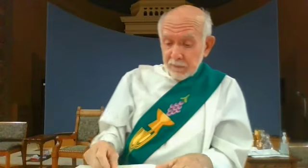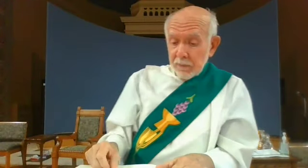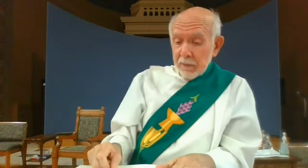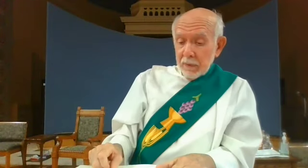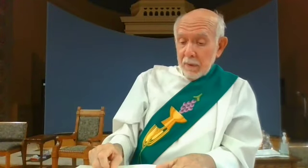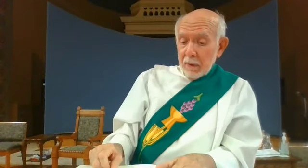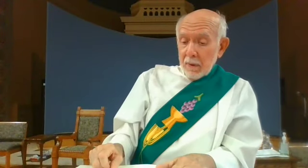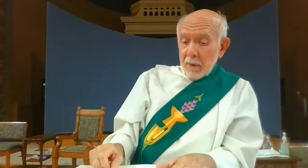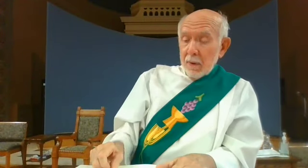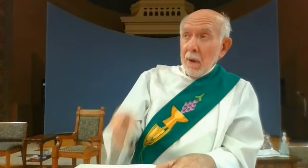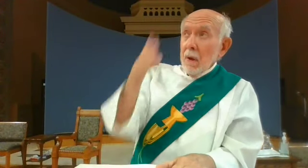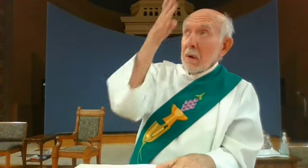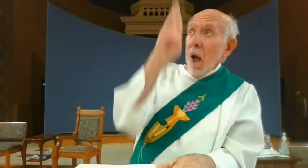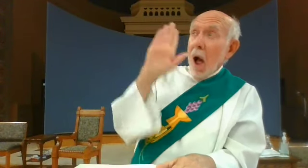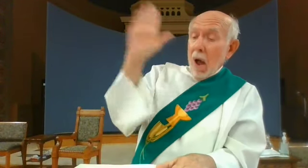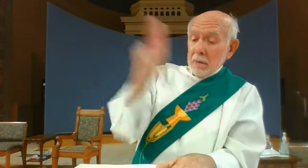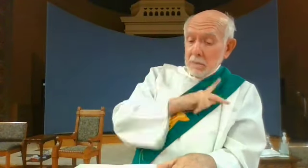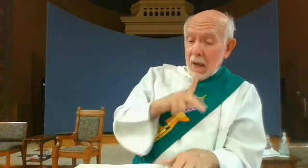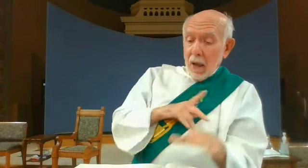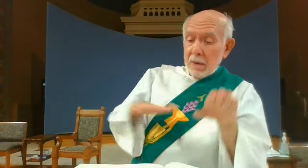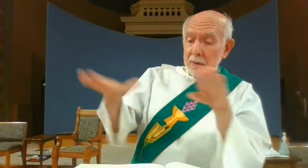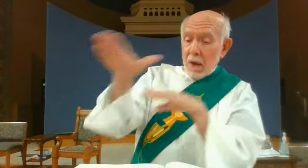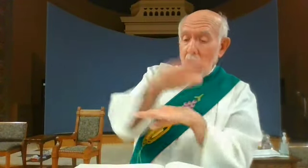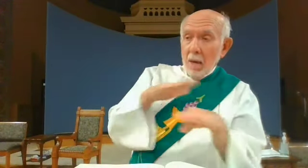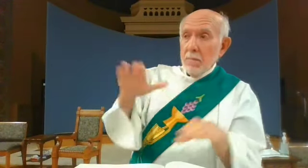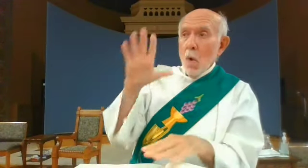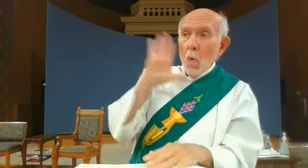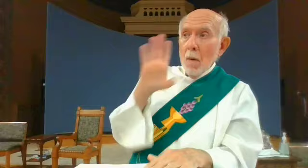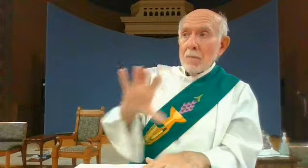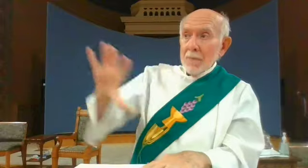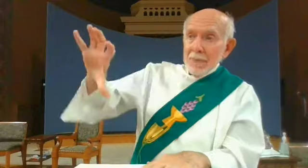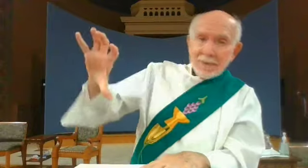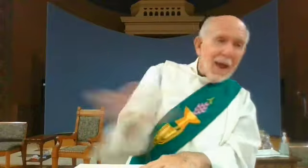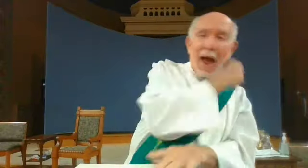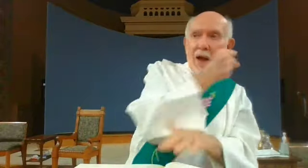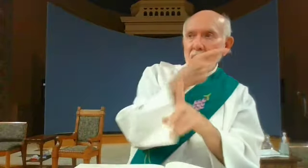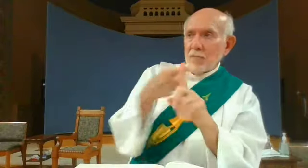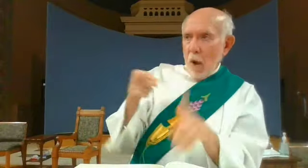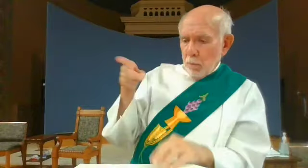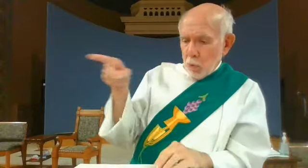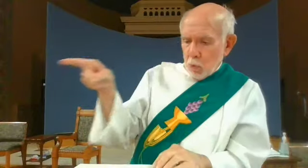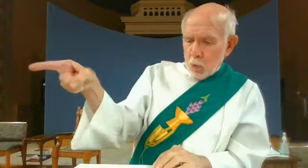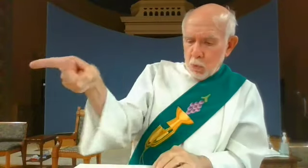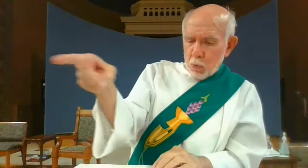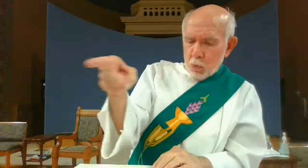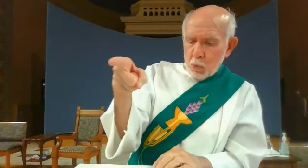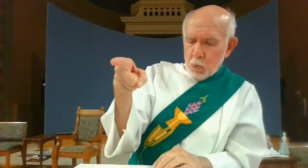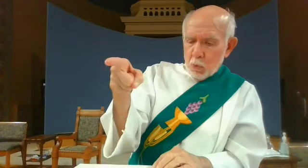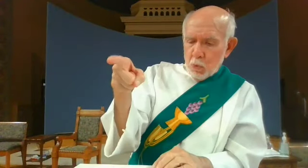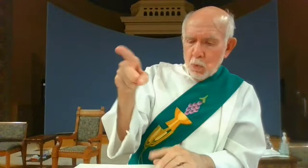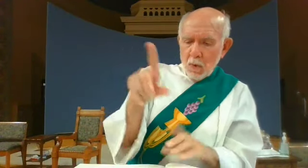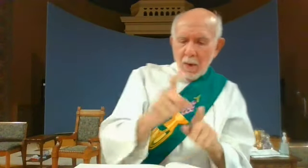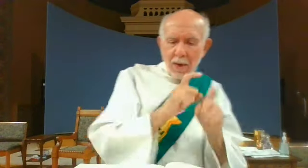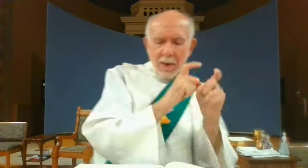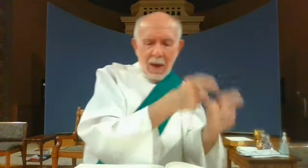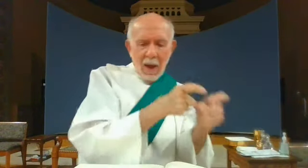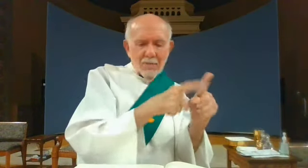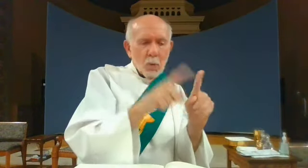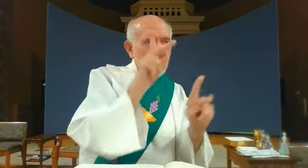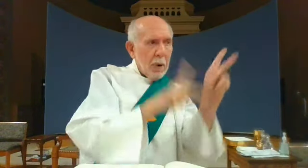therefore I say to you the kingdom of God will be taken away from you and given to